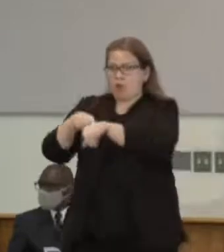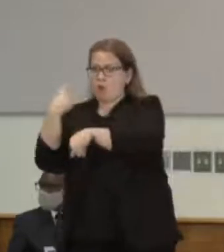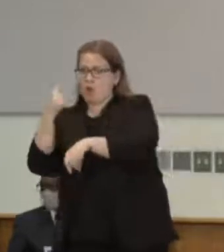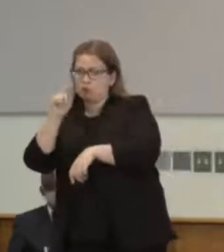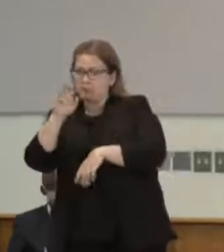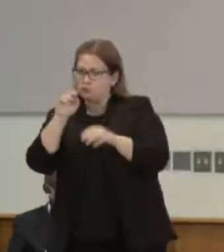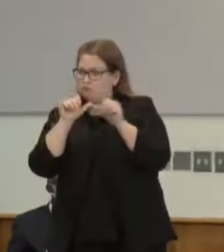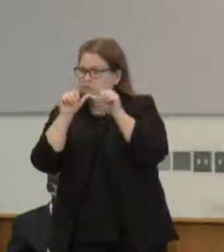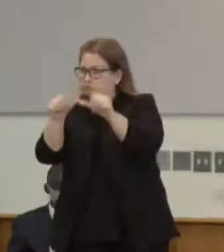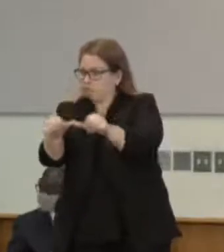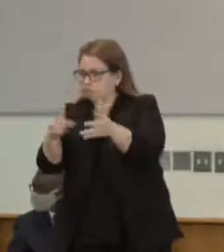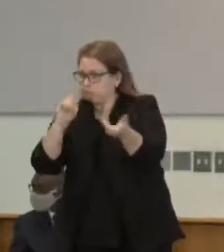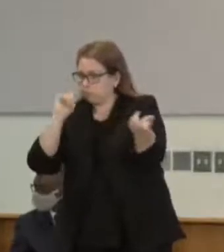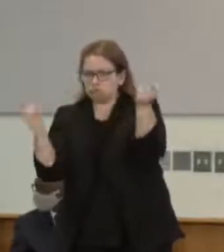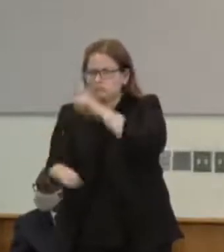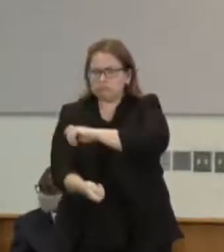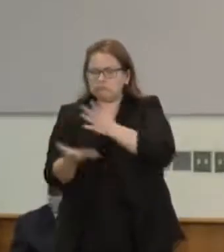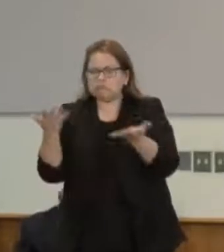items you'd like to see?